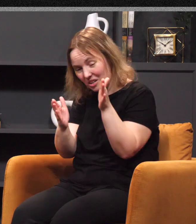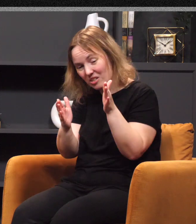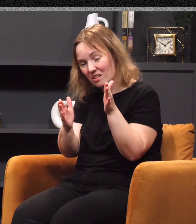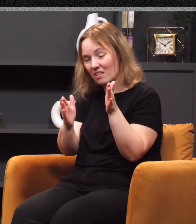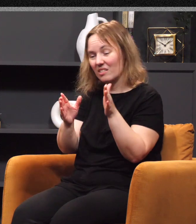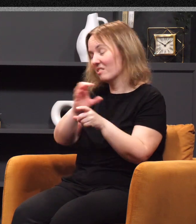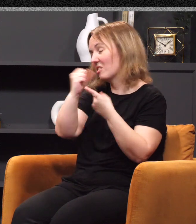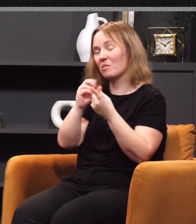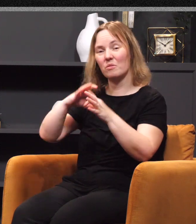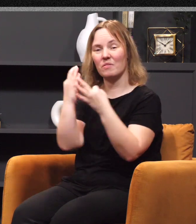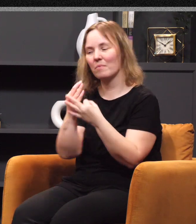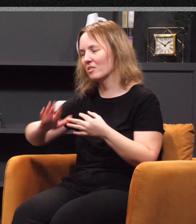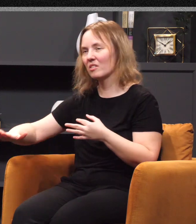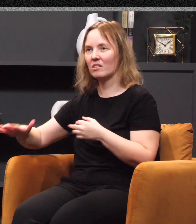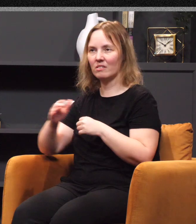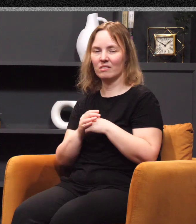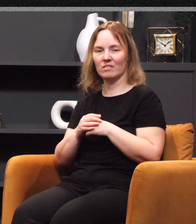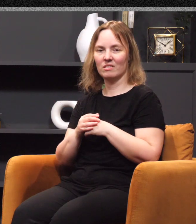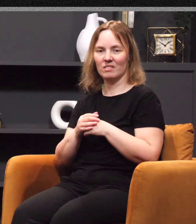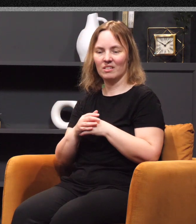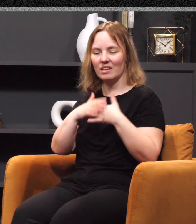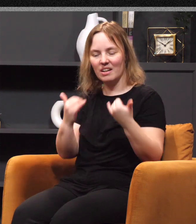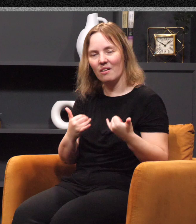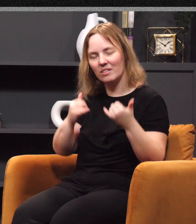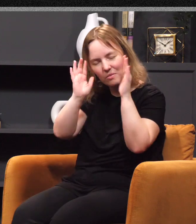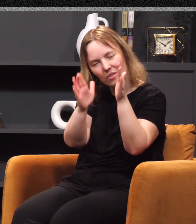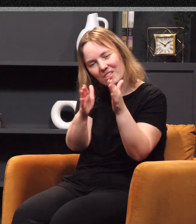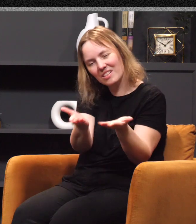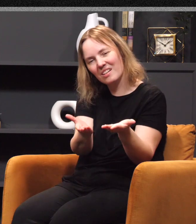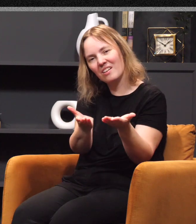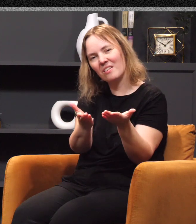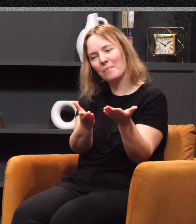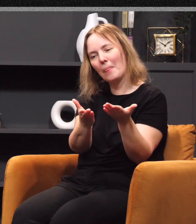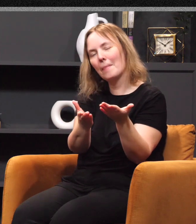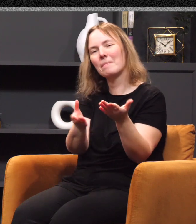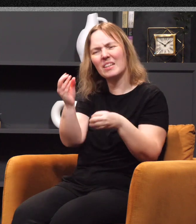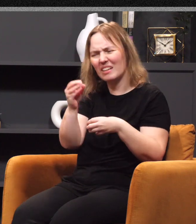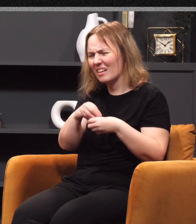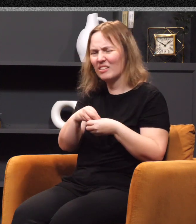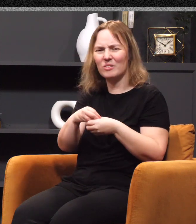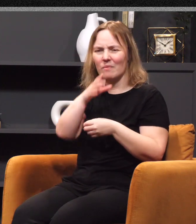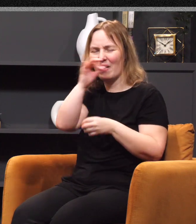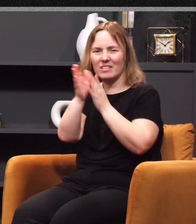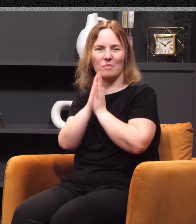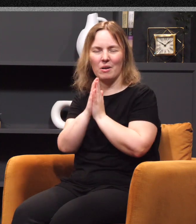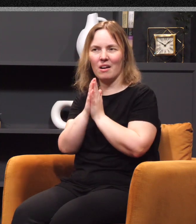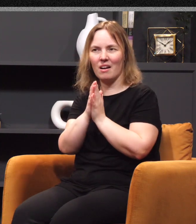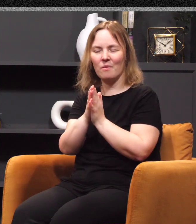your children. The Lord says, okay, okay, now it's time to park here for a while. Now it's time to incorporate some fasting and prayer, whatever it may be. Now we're going to begin to deal